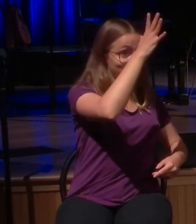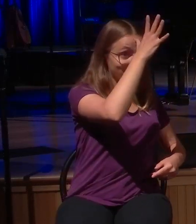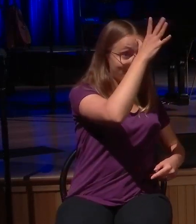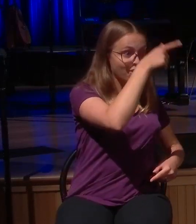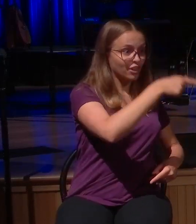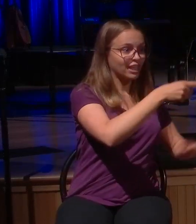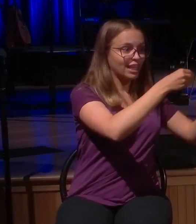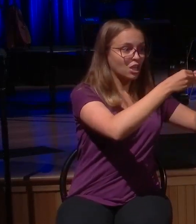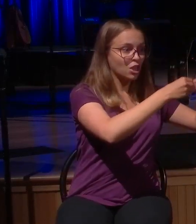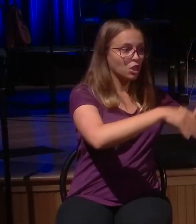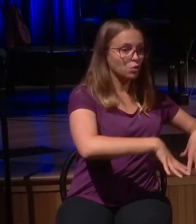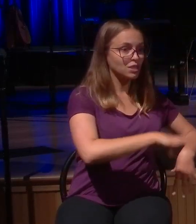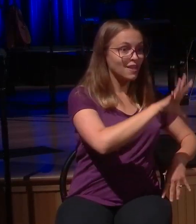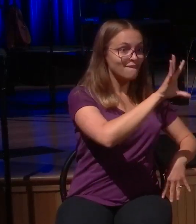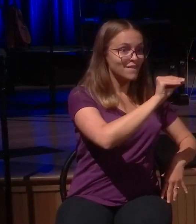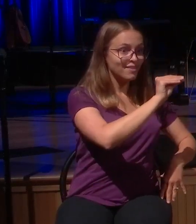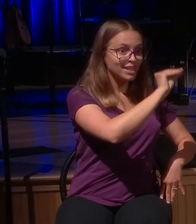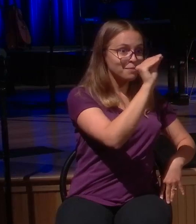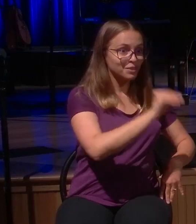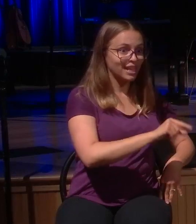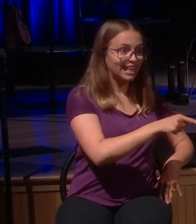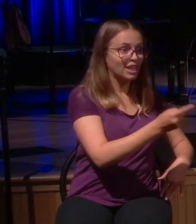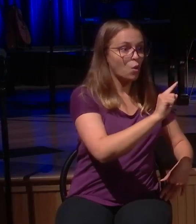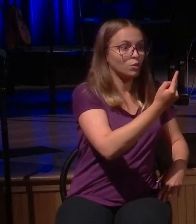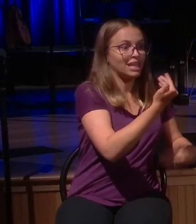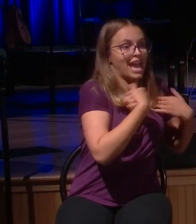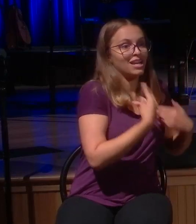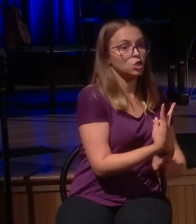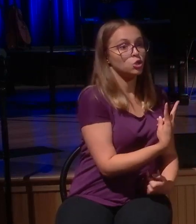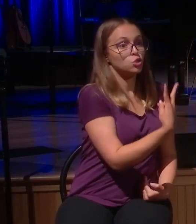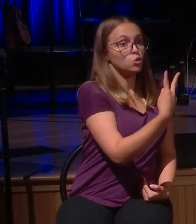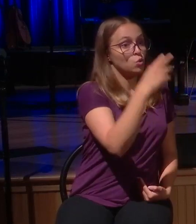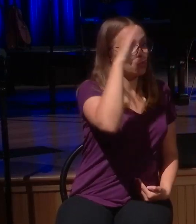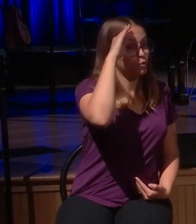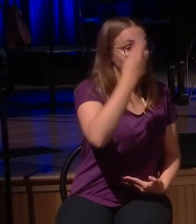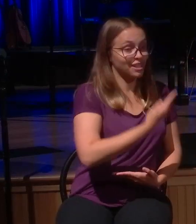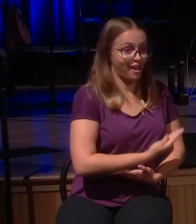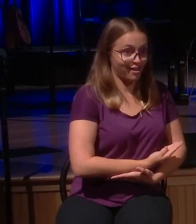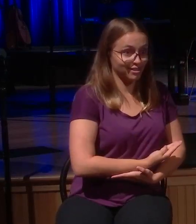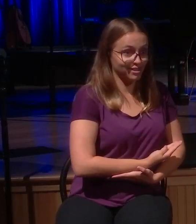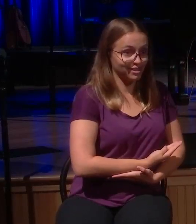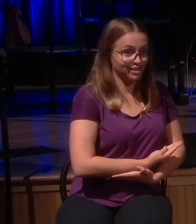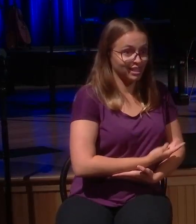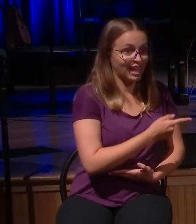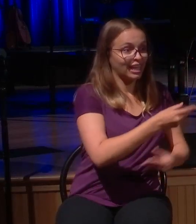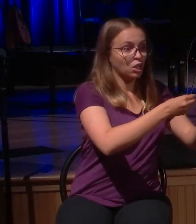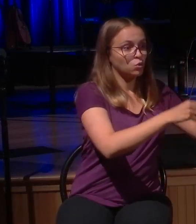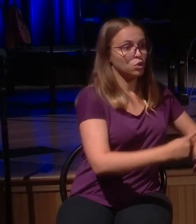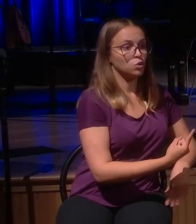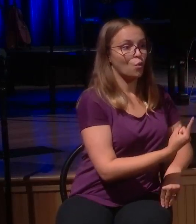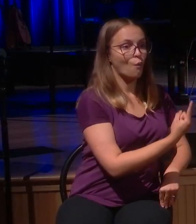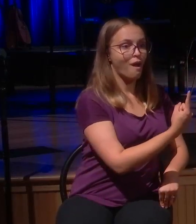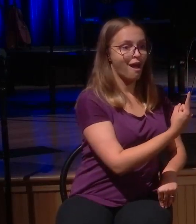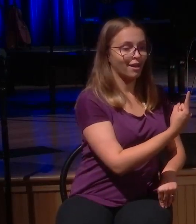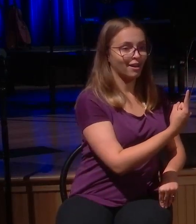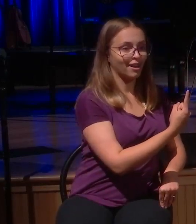come to find out by the end of the story is that he hasn't just lost one son who has run away, he actually has two